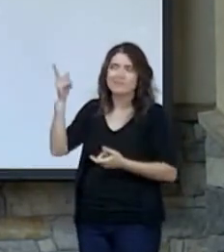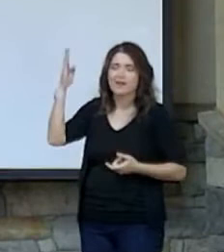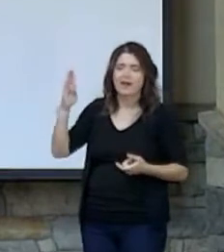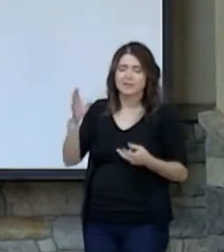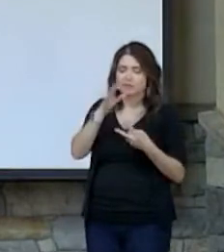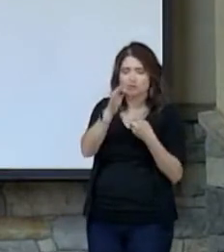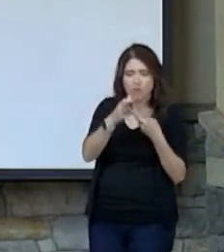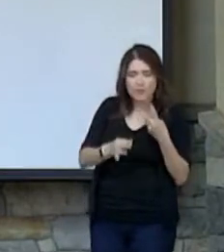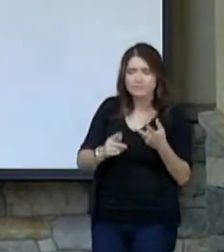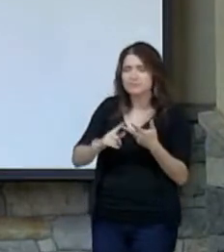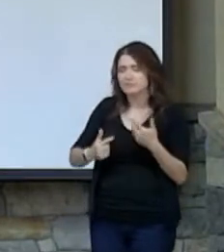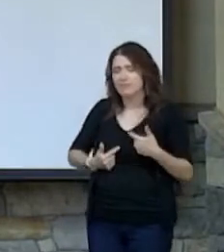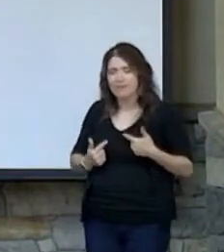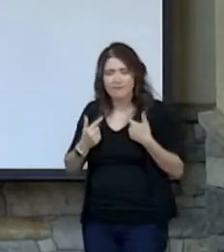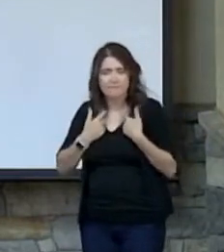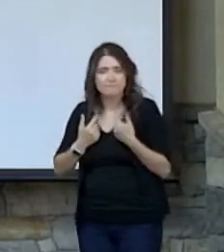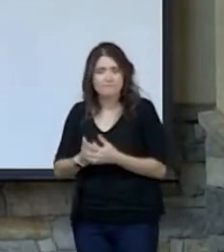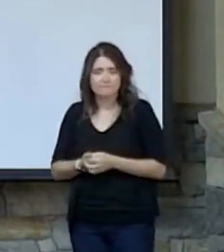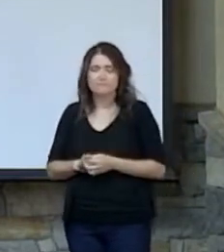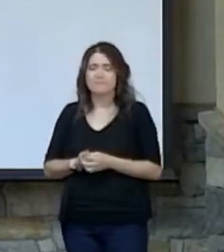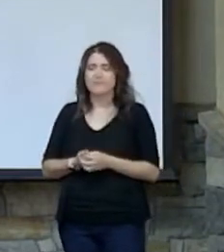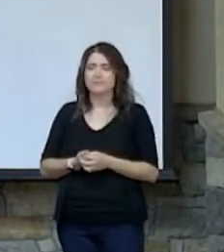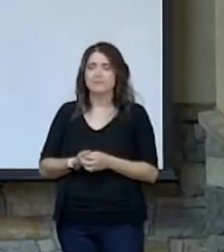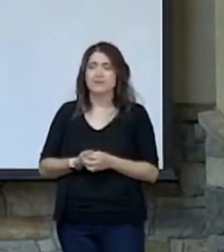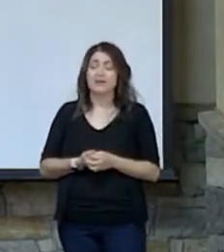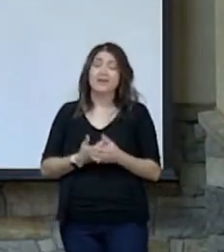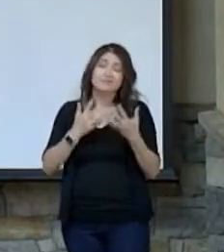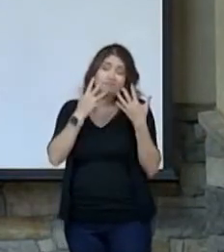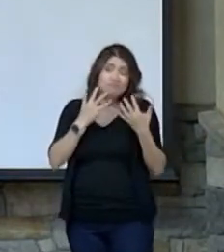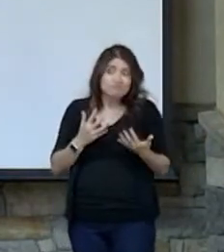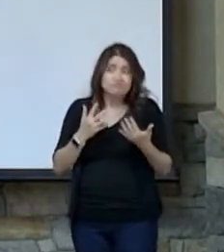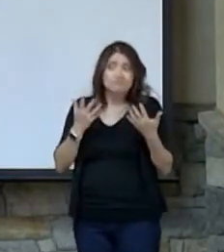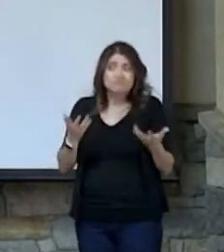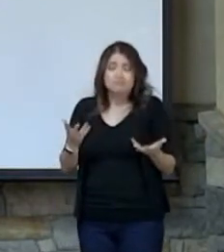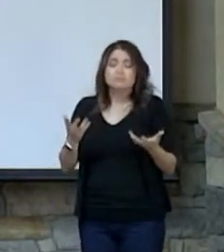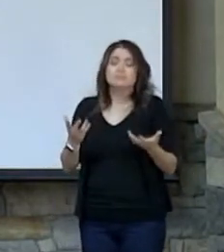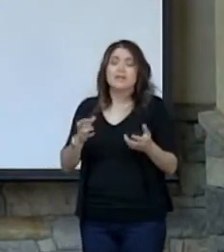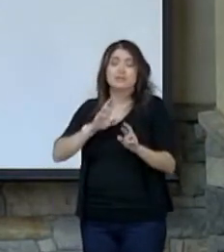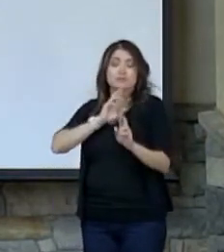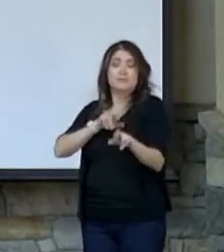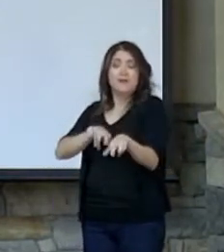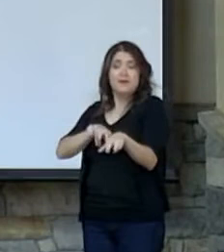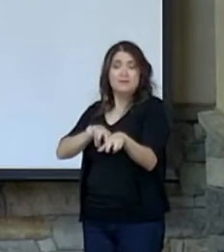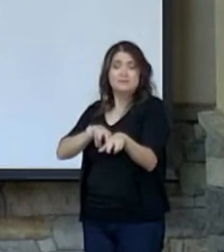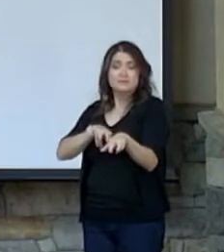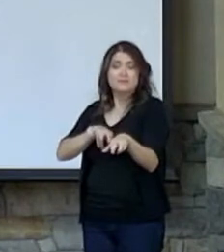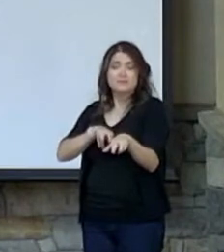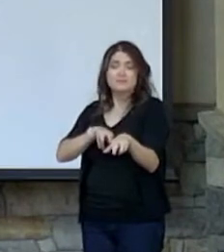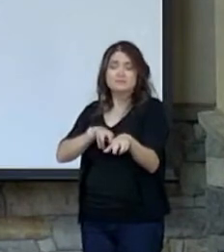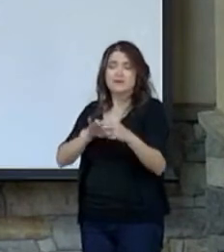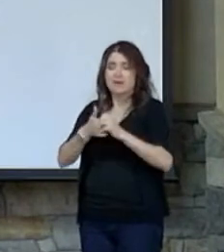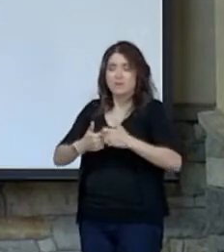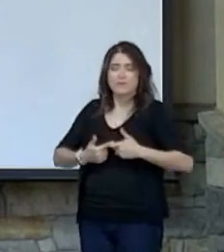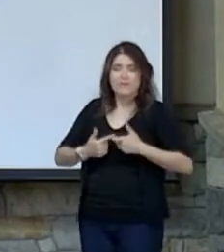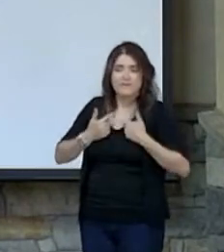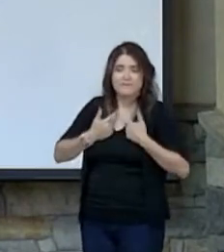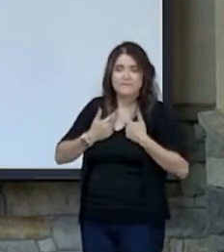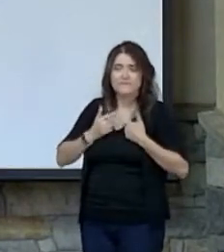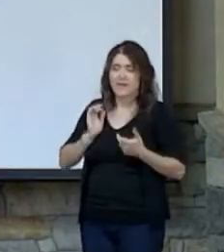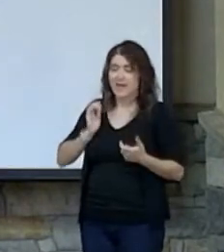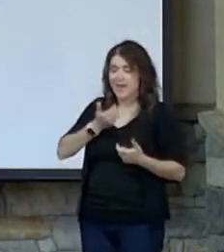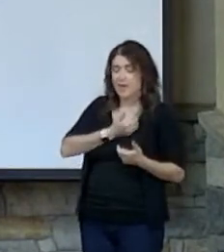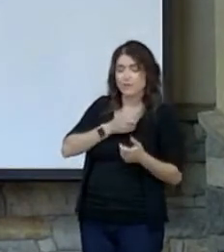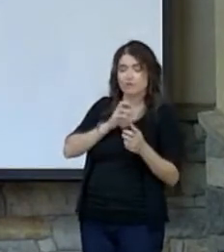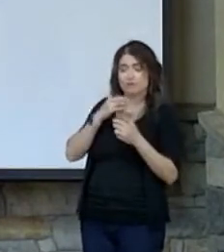their choices and in their lives. And unfortunately, as a response, in terms of how we live, our